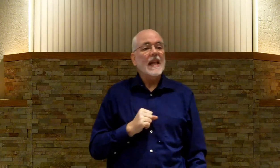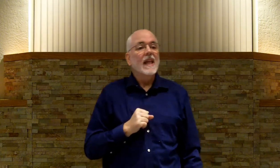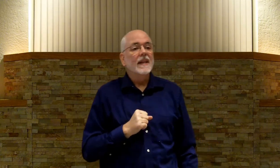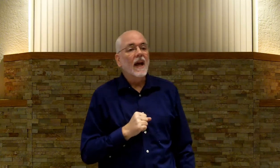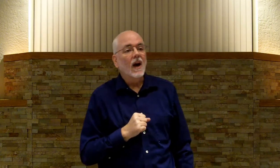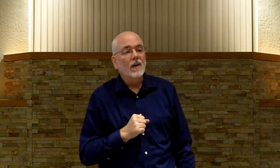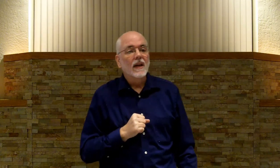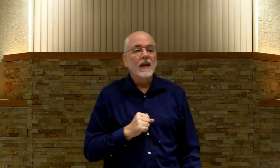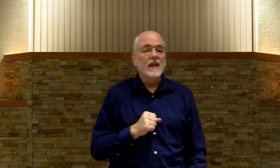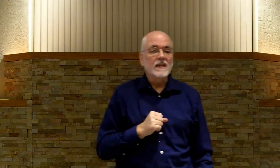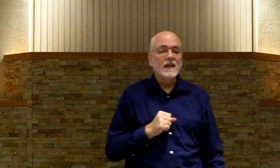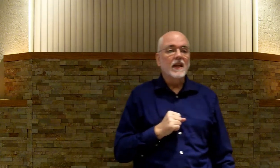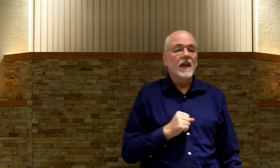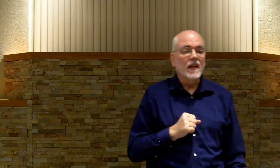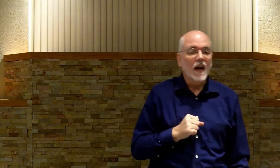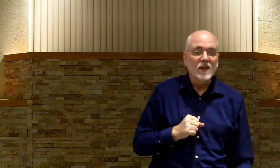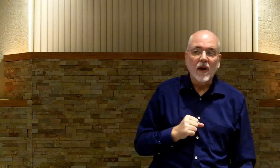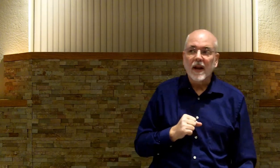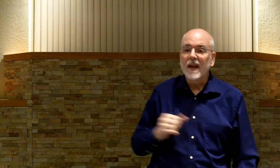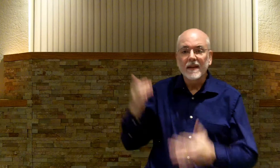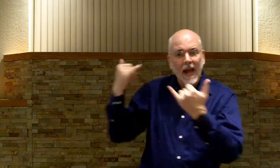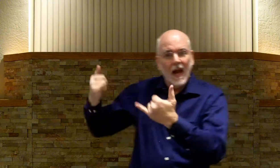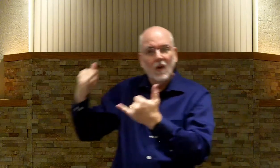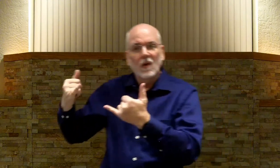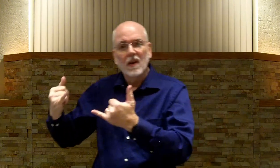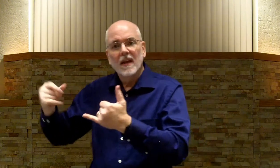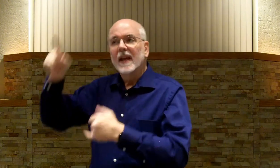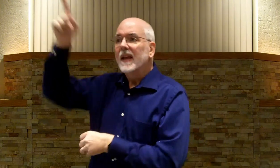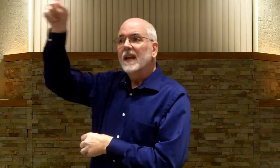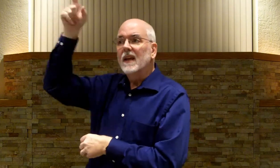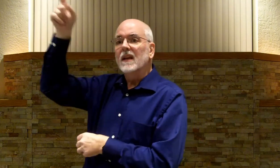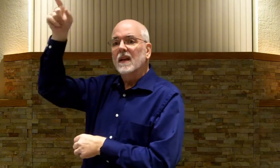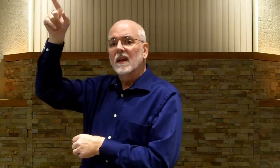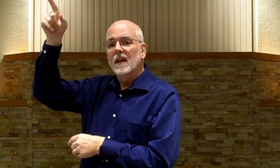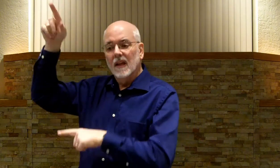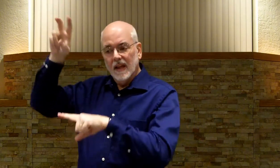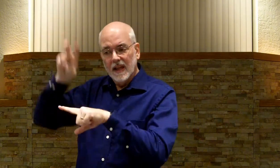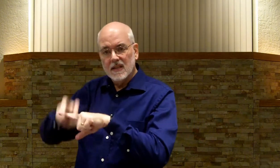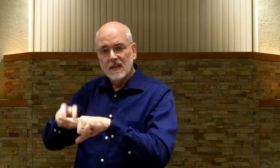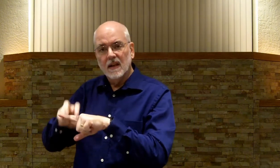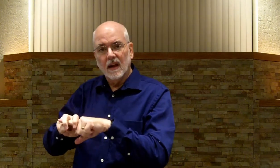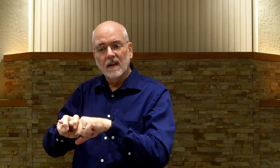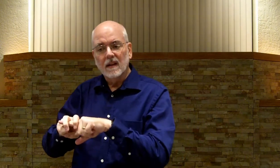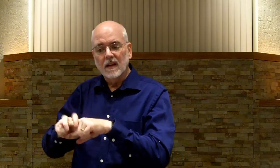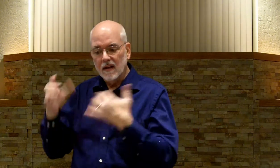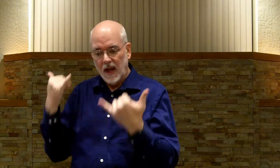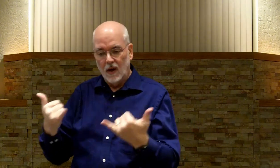Now. Now. He is sitting at God's right hand. Now. He. Is sitting. Now.